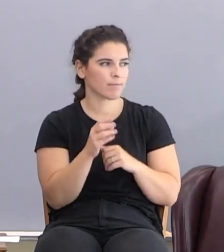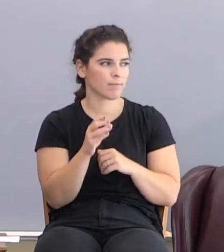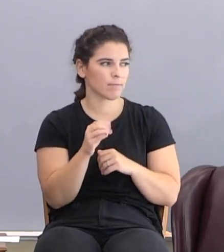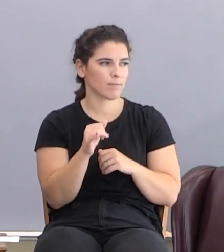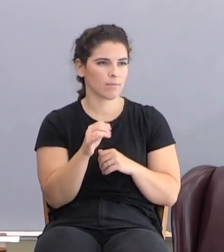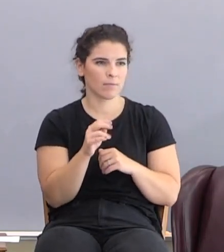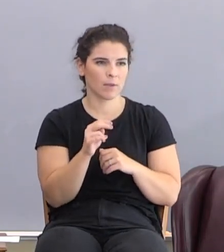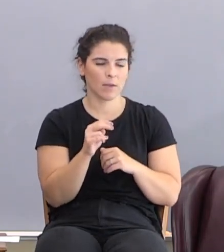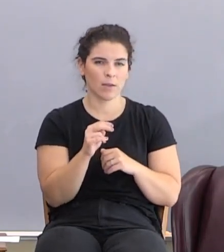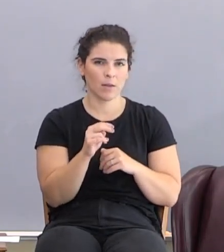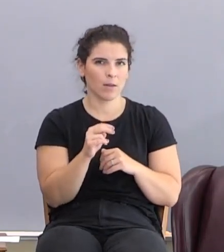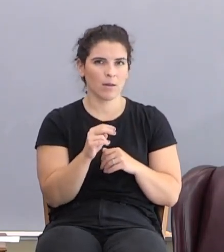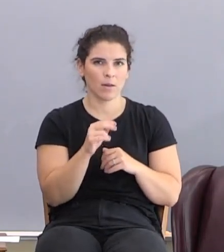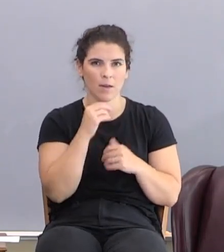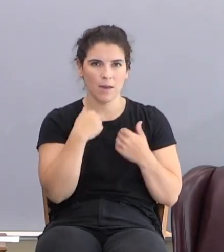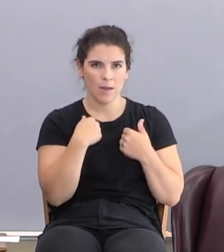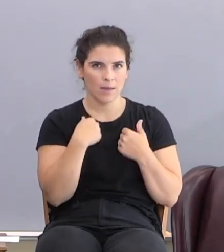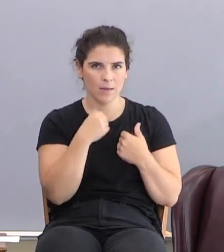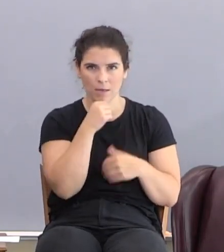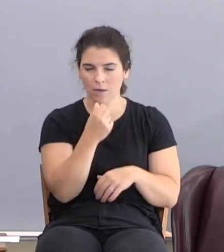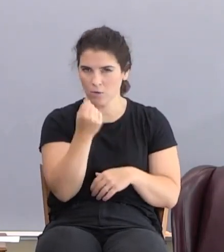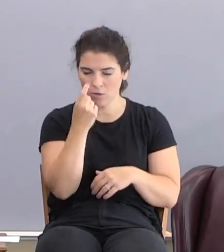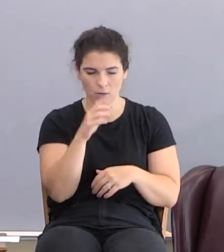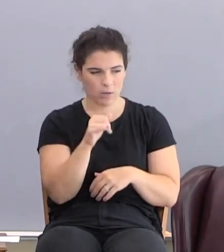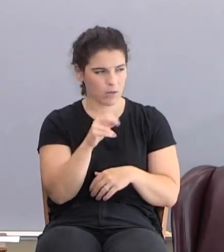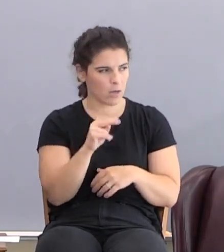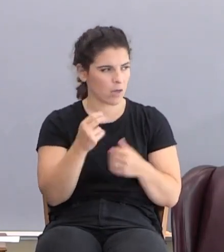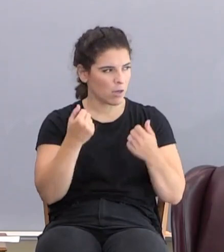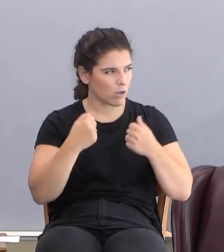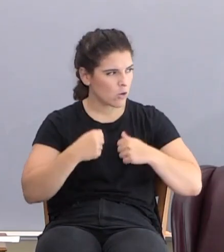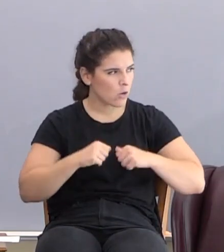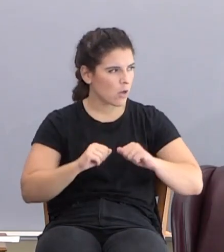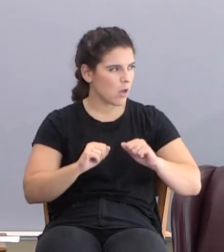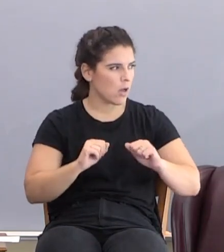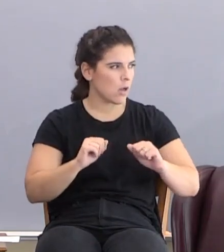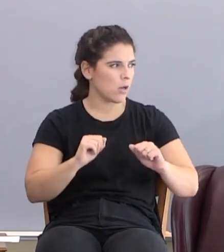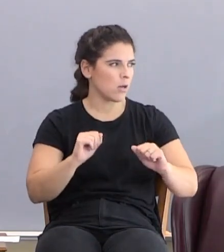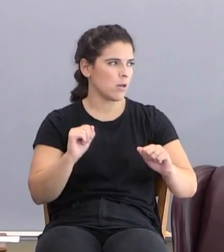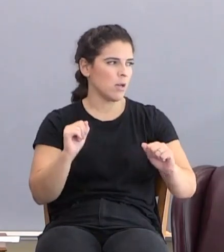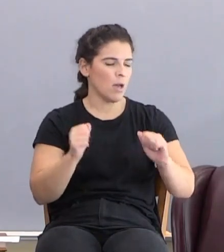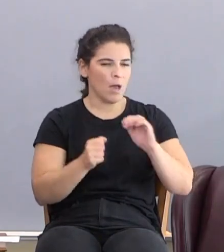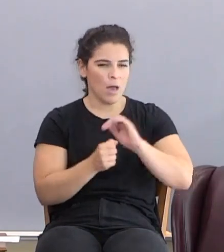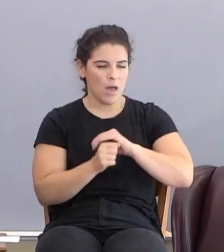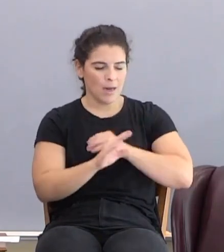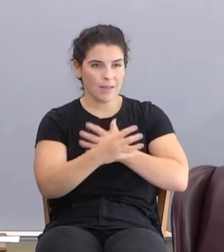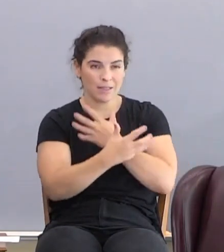hasn't understood. Cain's trying to mask his anger.